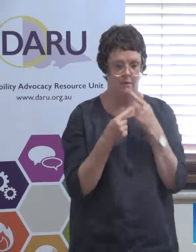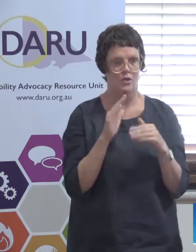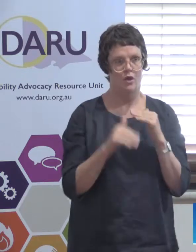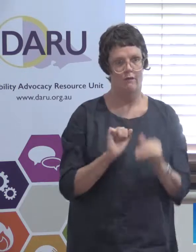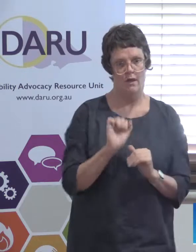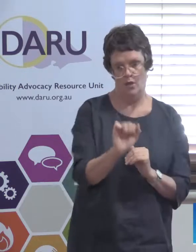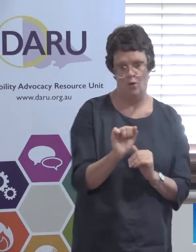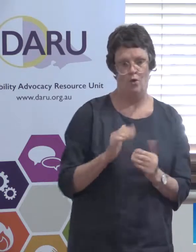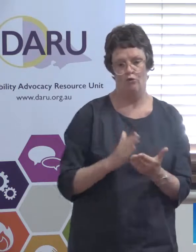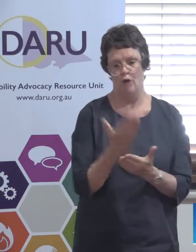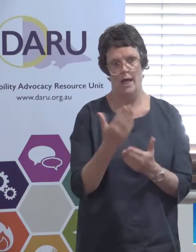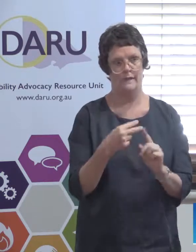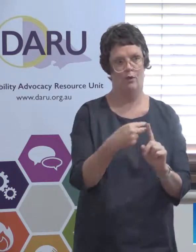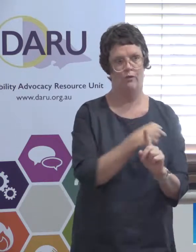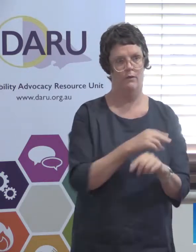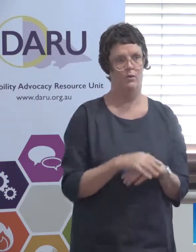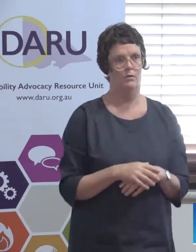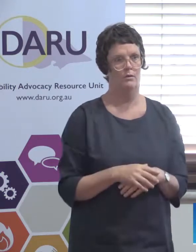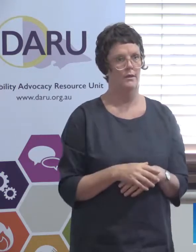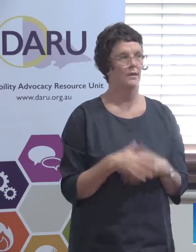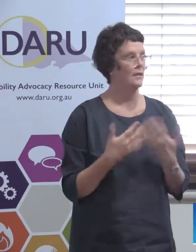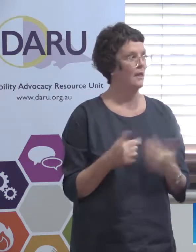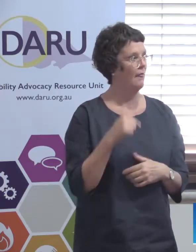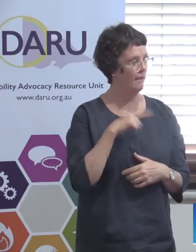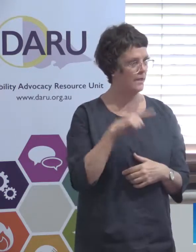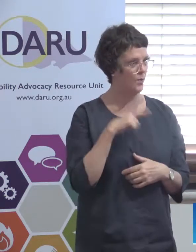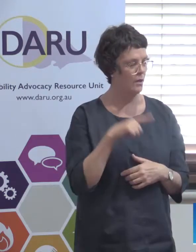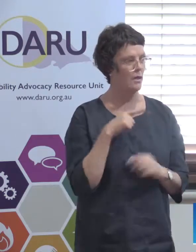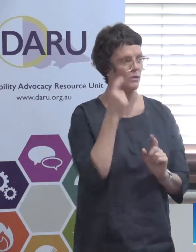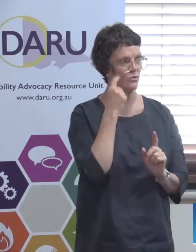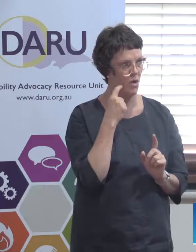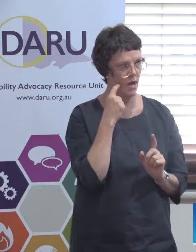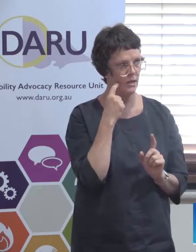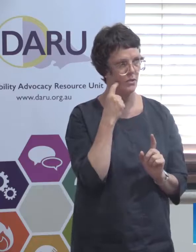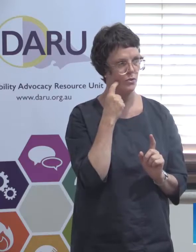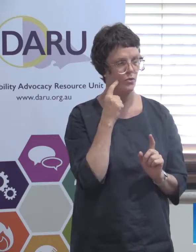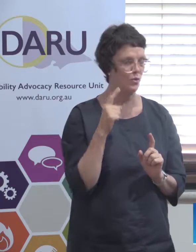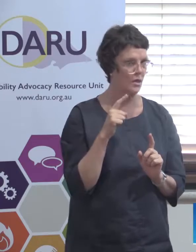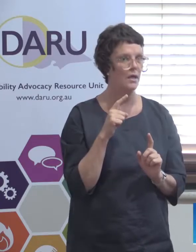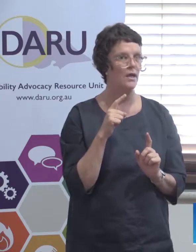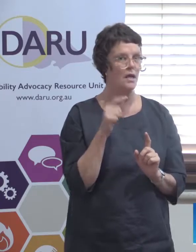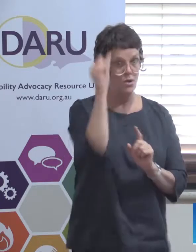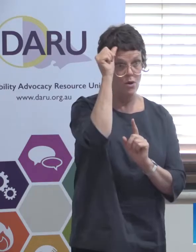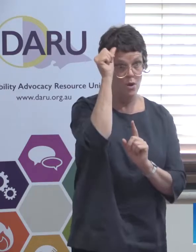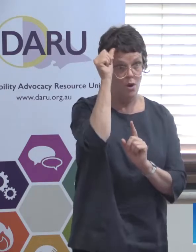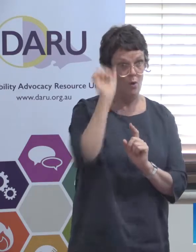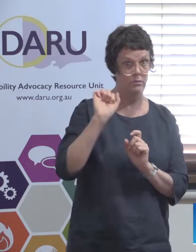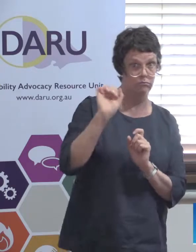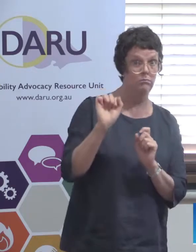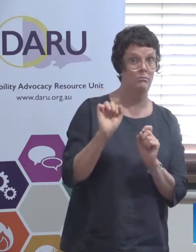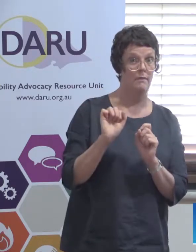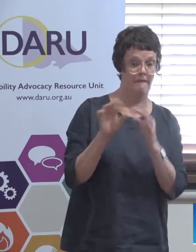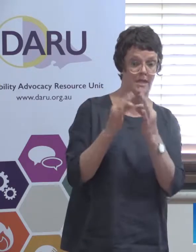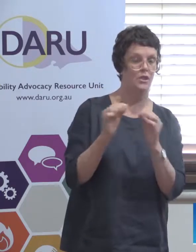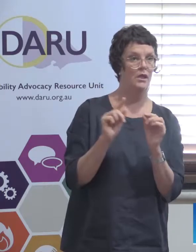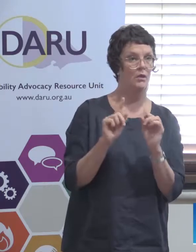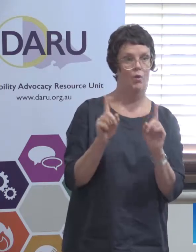the so that's why this trying to keep on top of what that agency is doing is incredibly important because